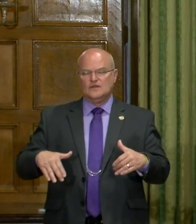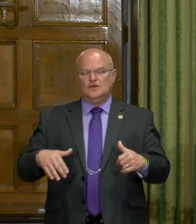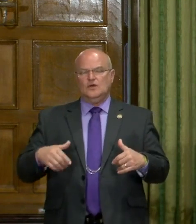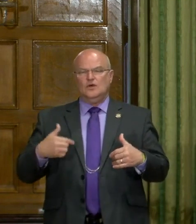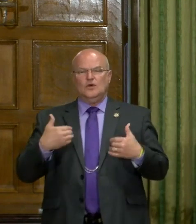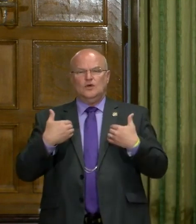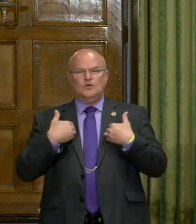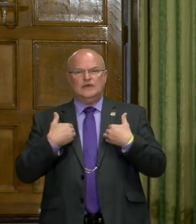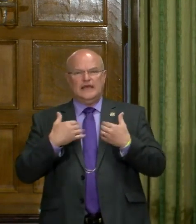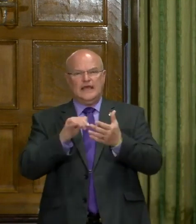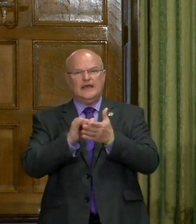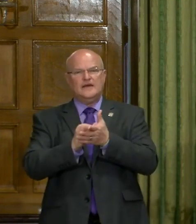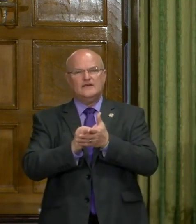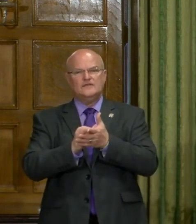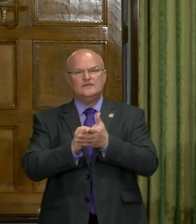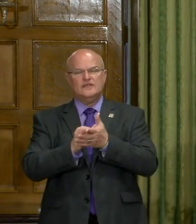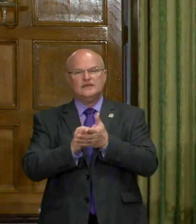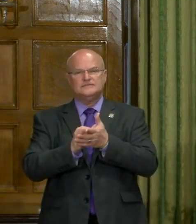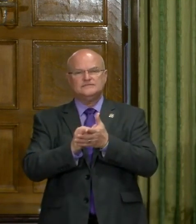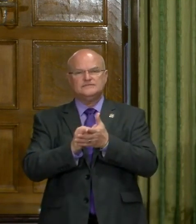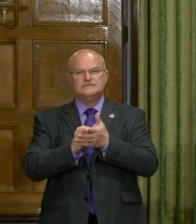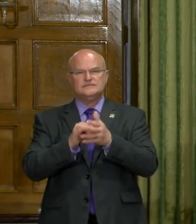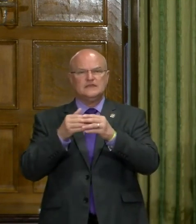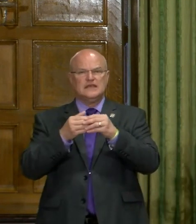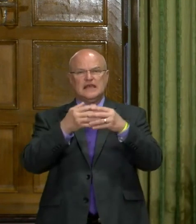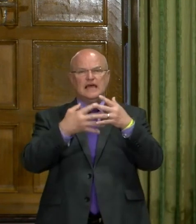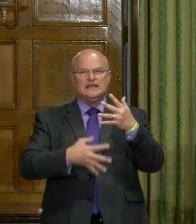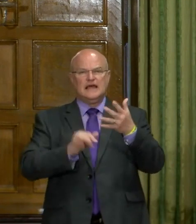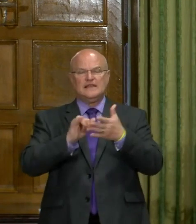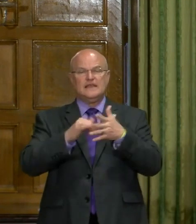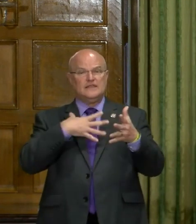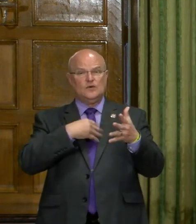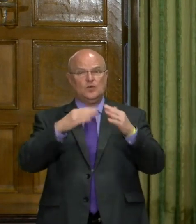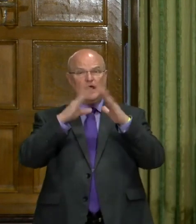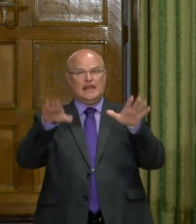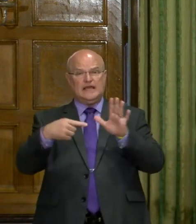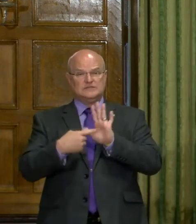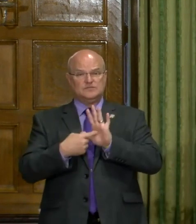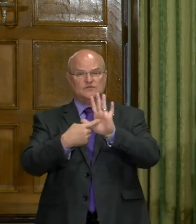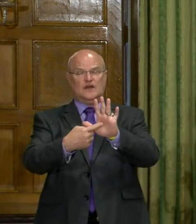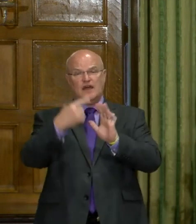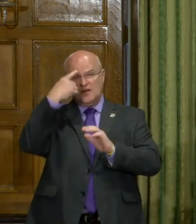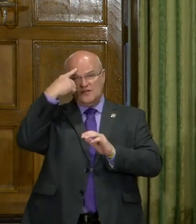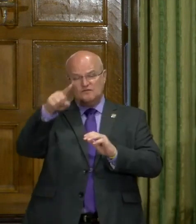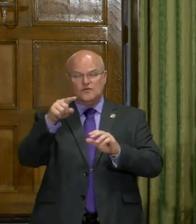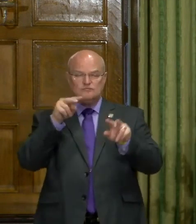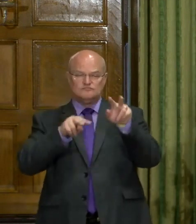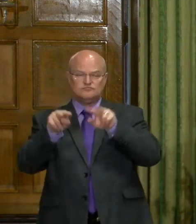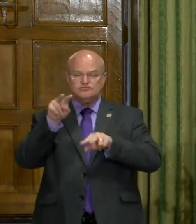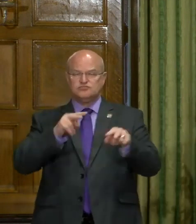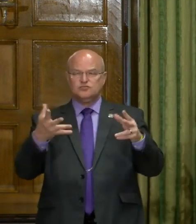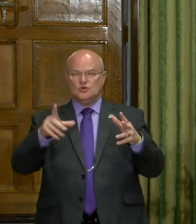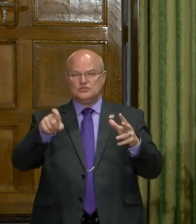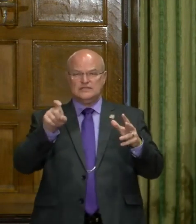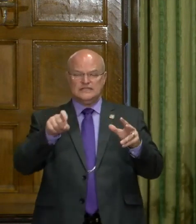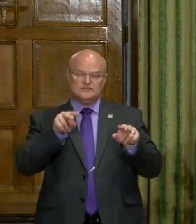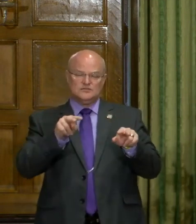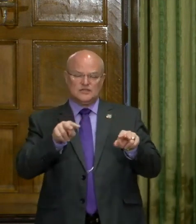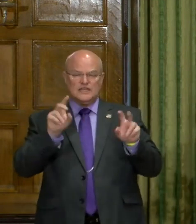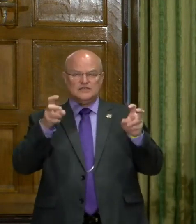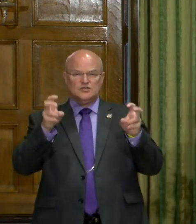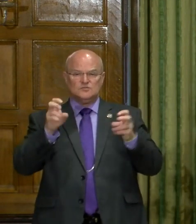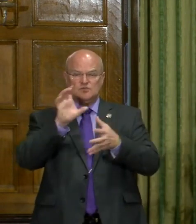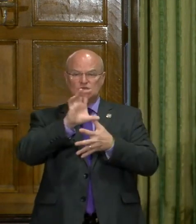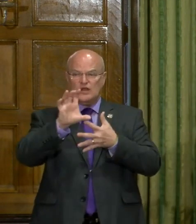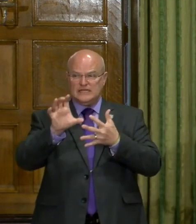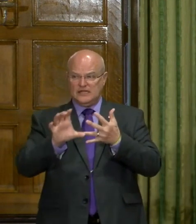we have, uh, the, uh, guidelines that the White House provided for gating as to what you need to look at in